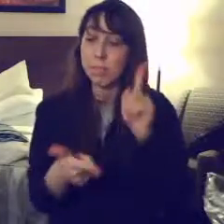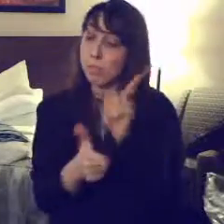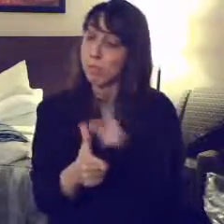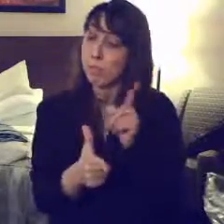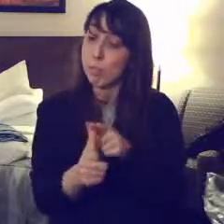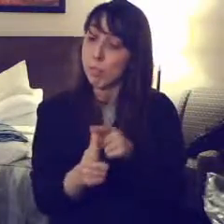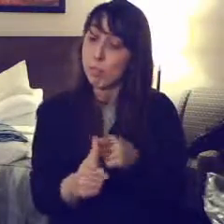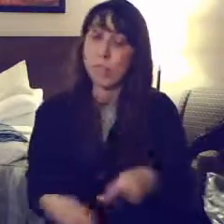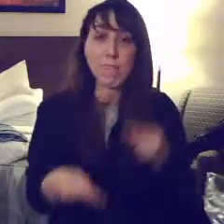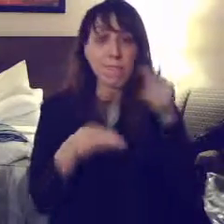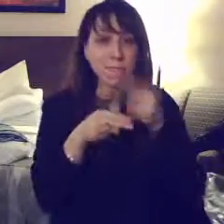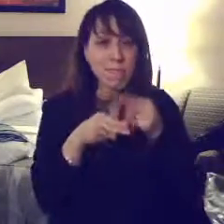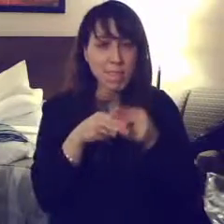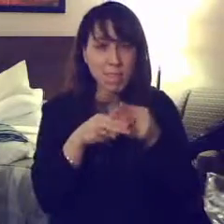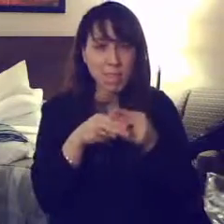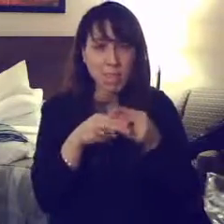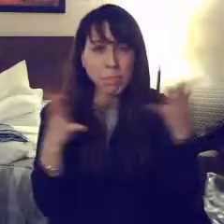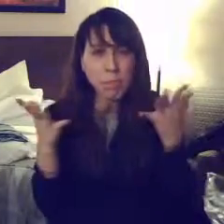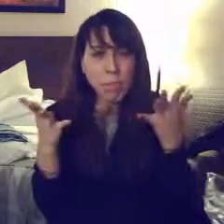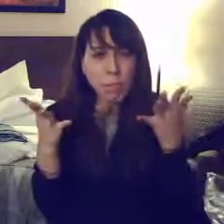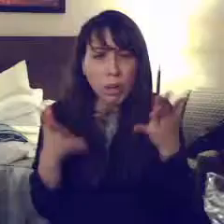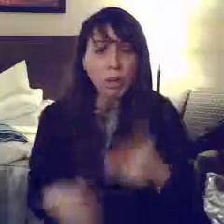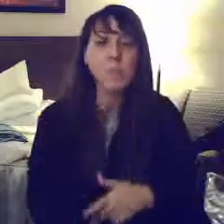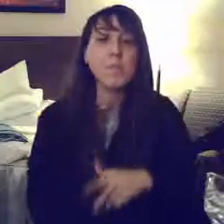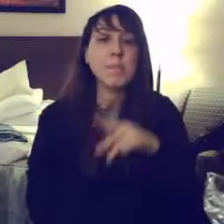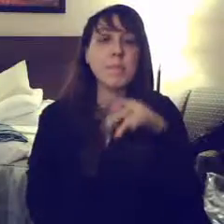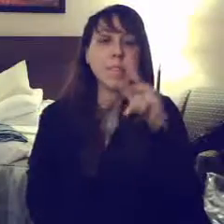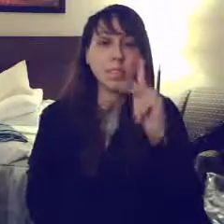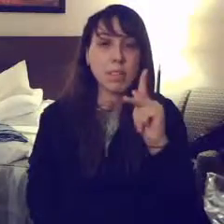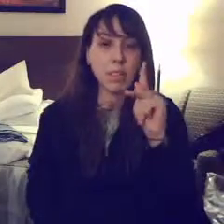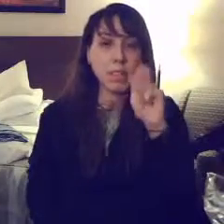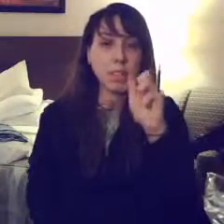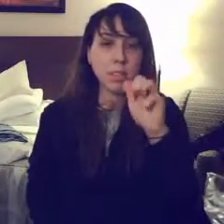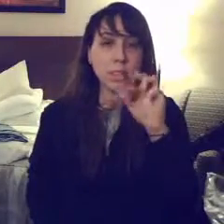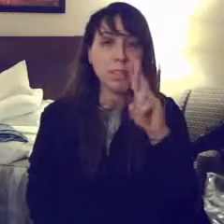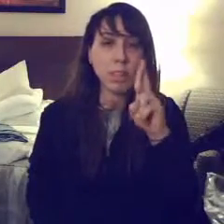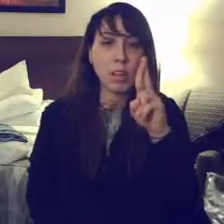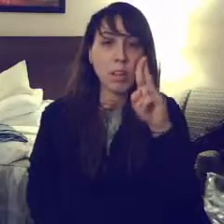come on out here. Zonji, on